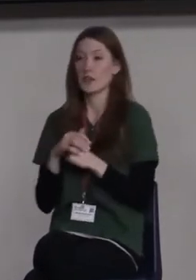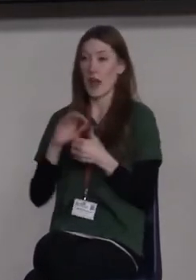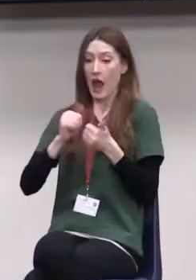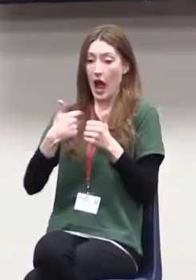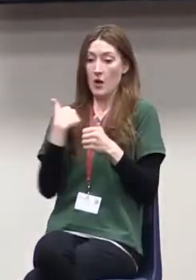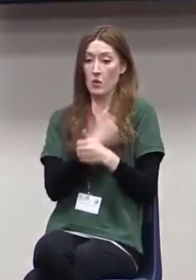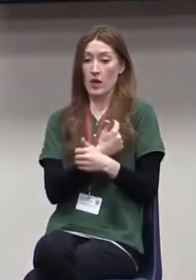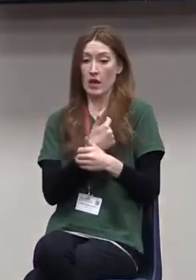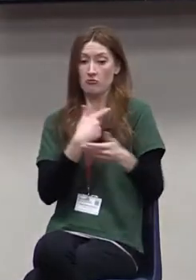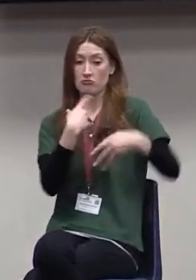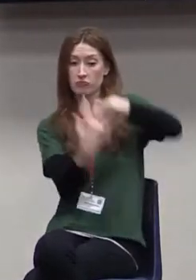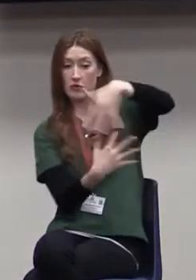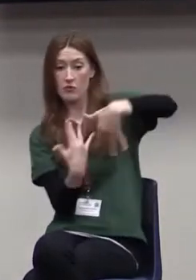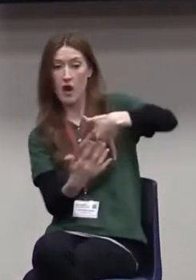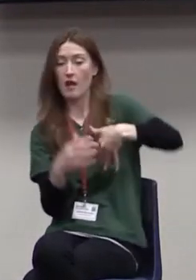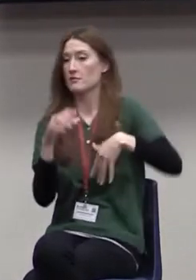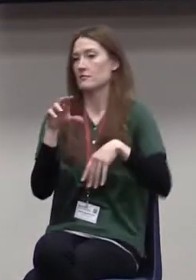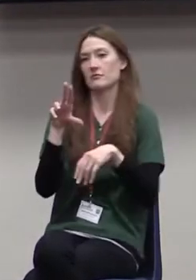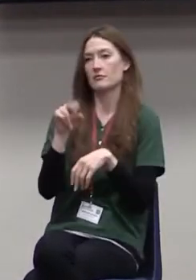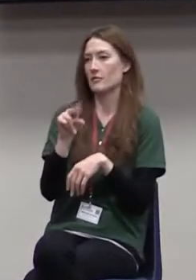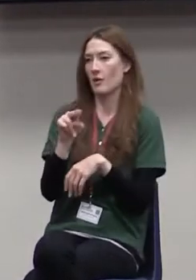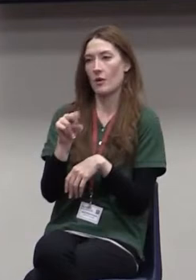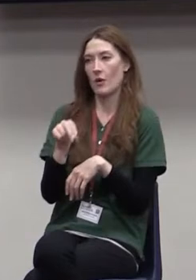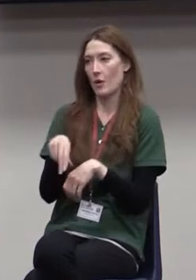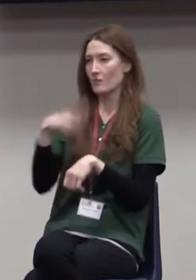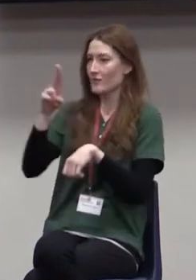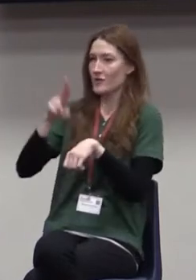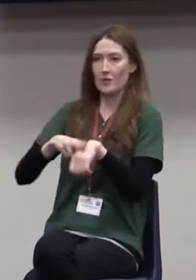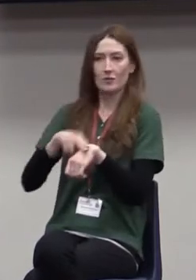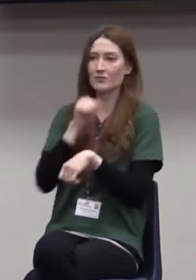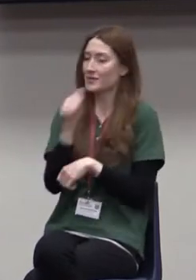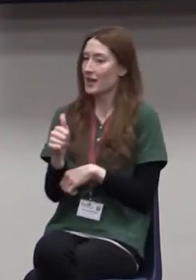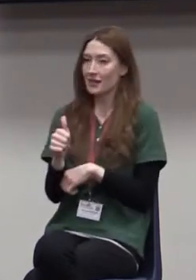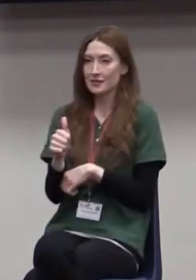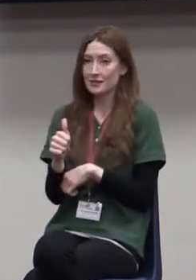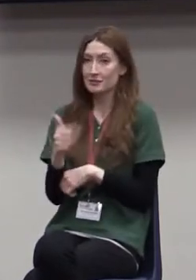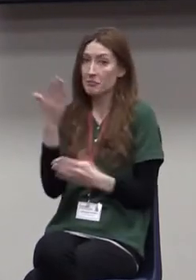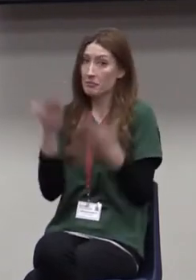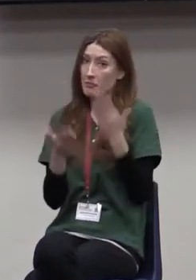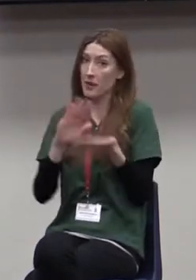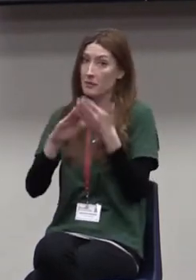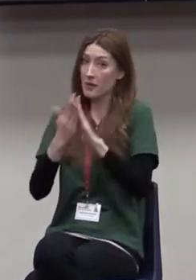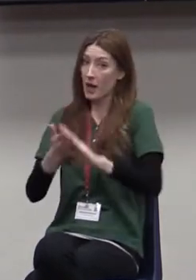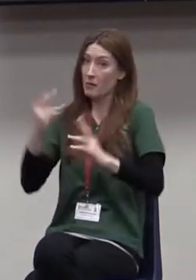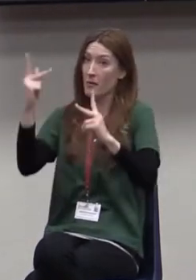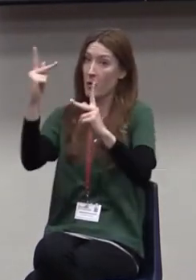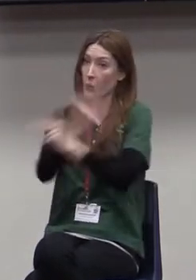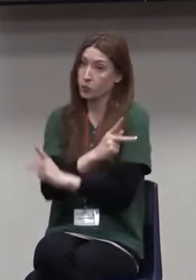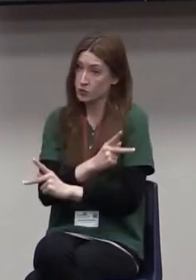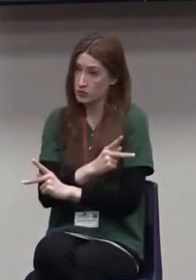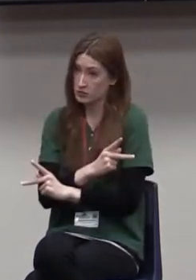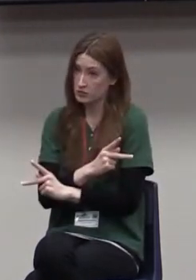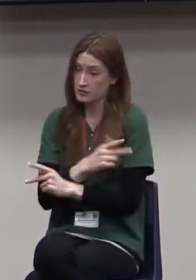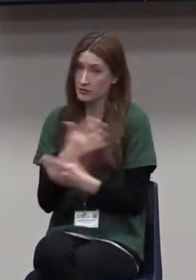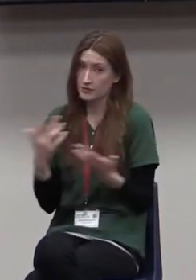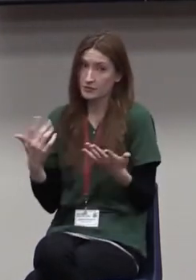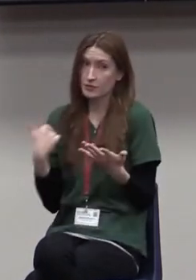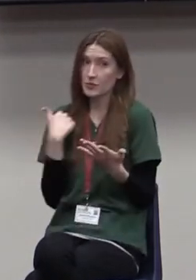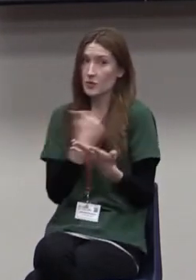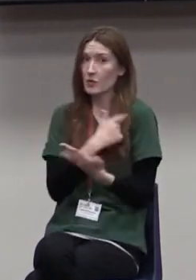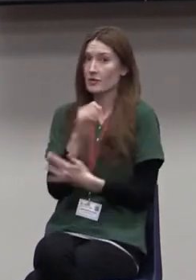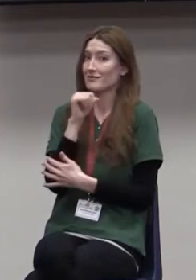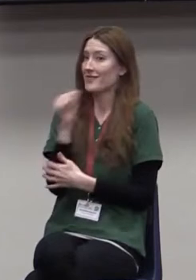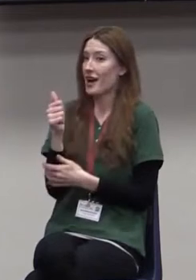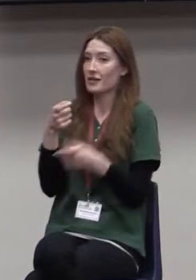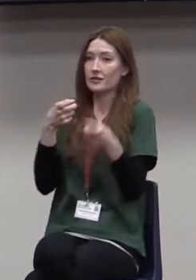to the way it was before. If anything, it may get worse. And so we're no longer in control.